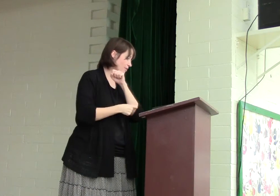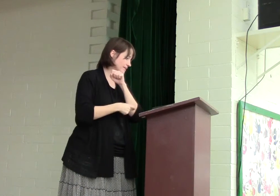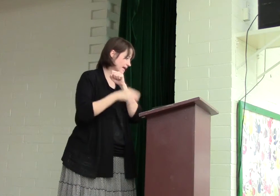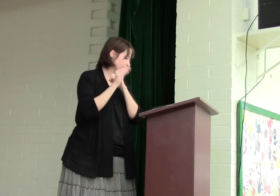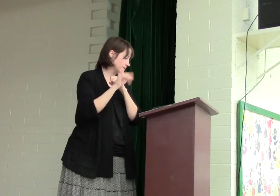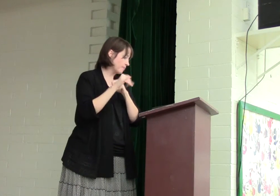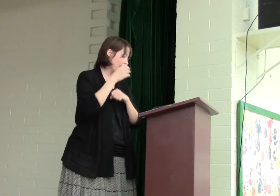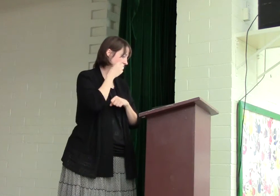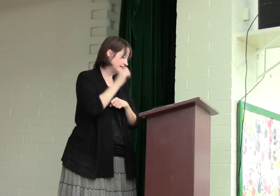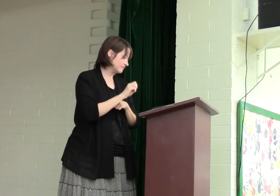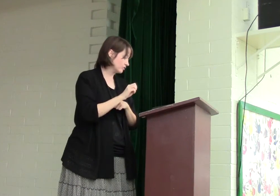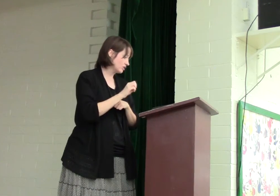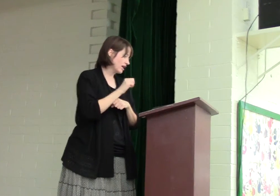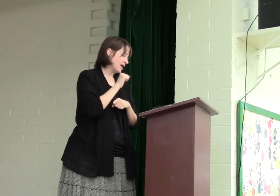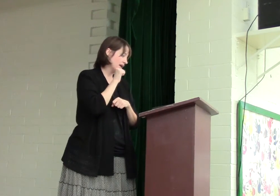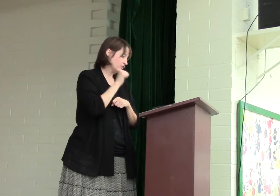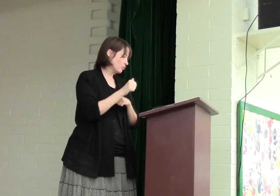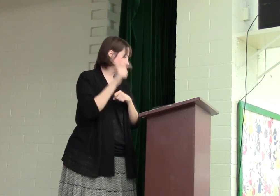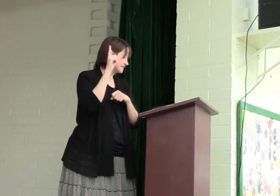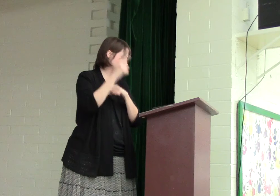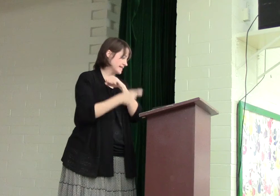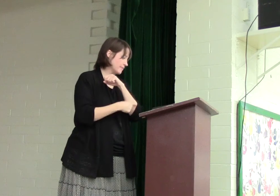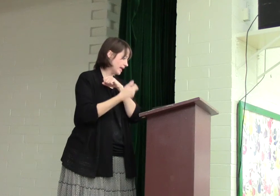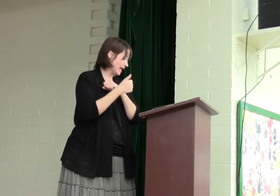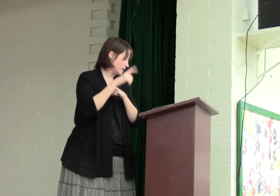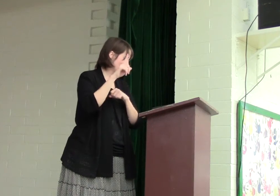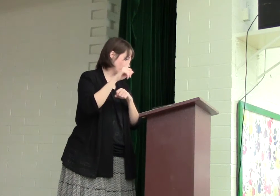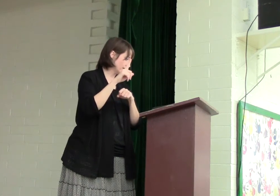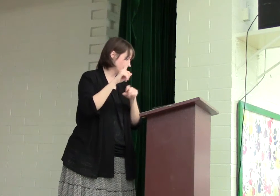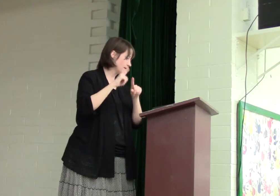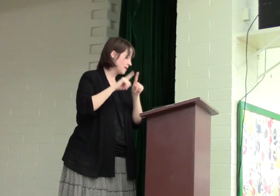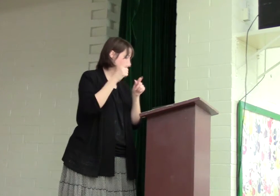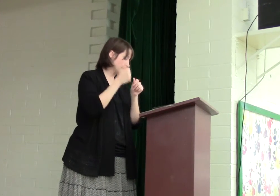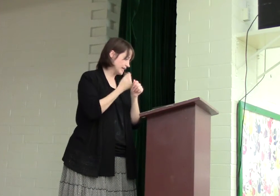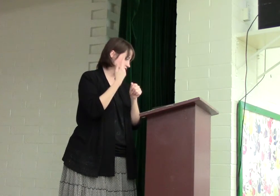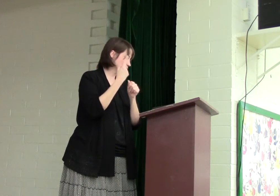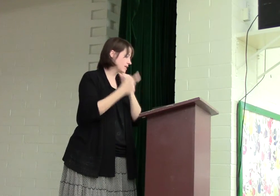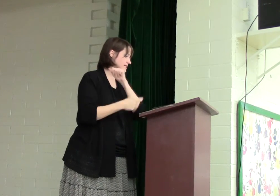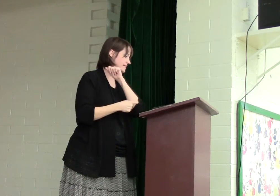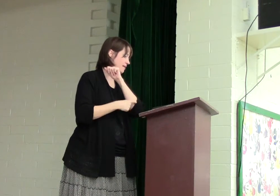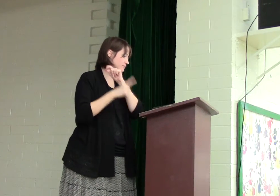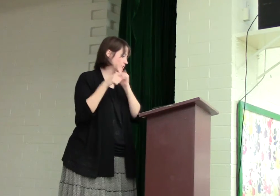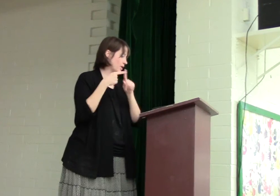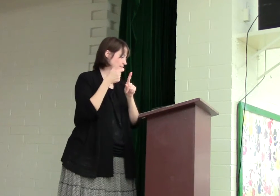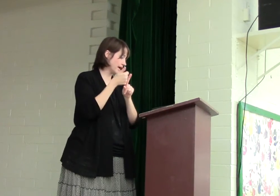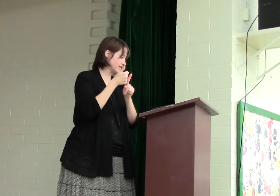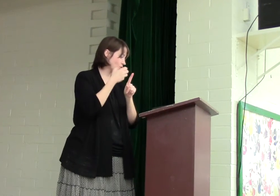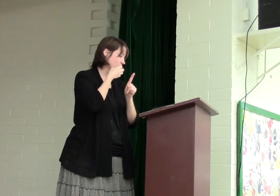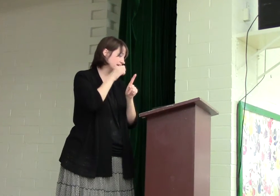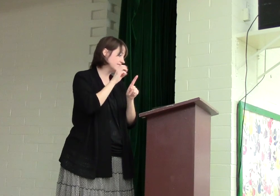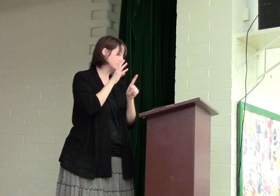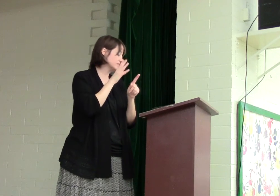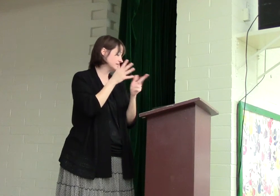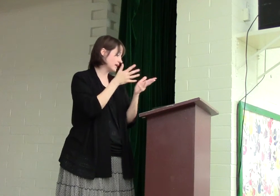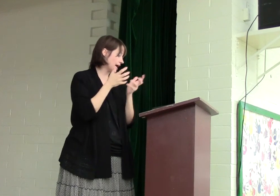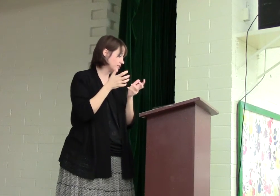be tempted by evil, nor does he tempt anyone. But each one is tempted by one of his own evil desires.